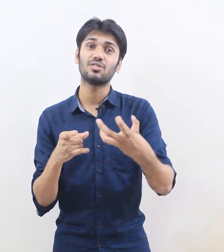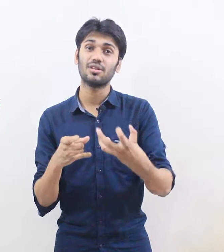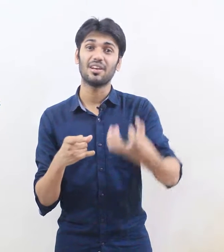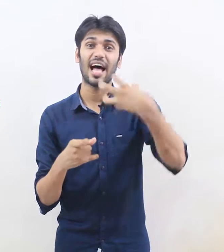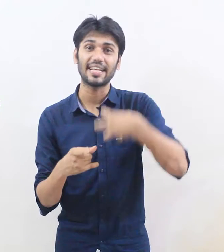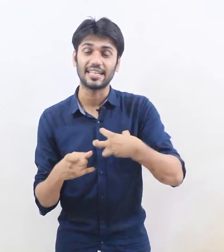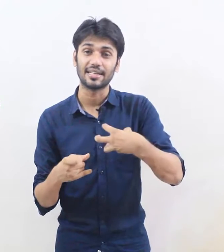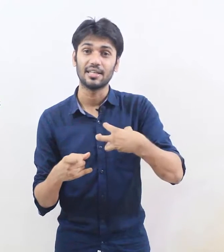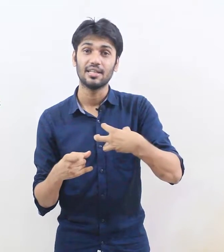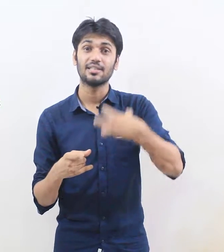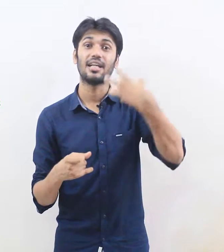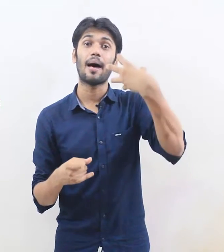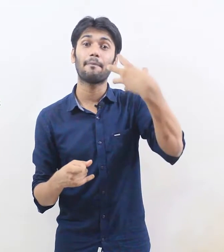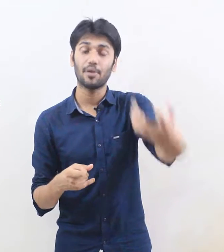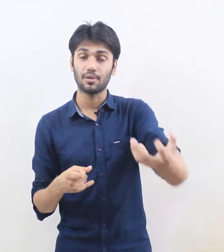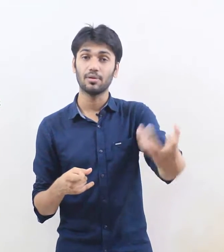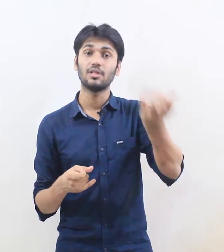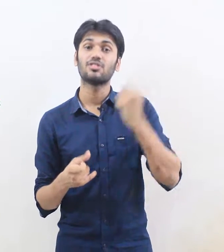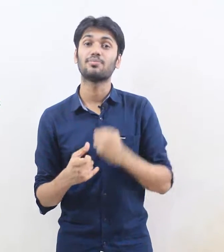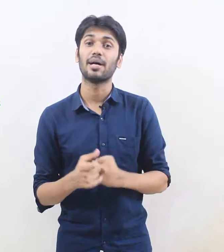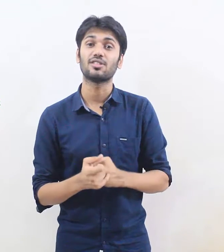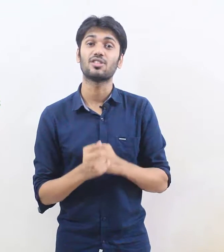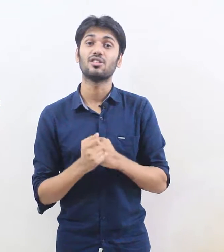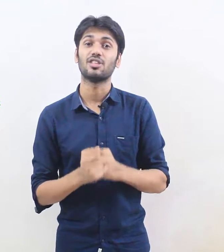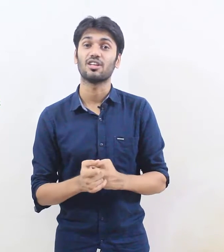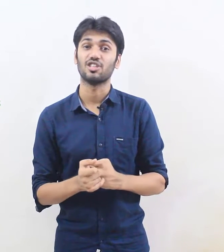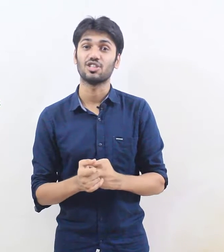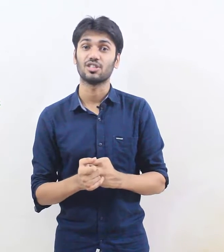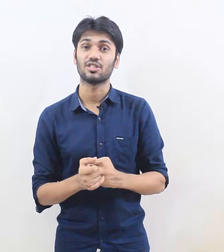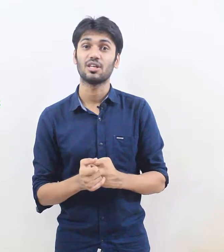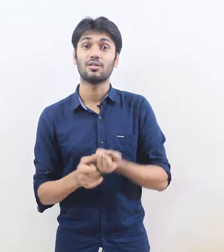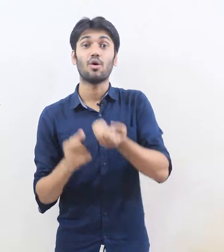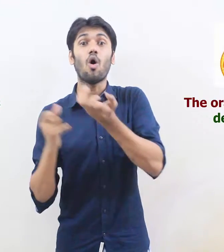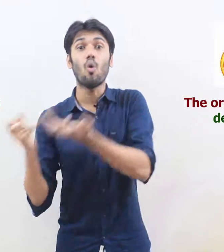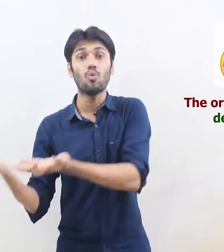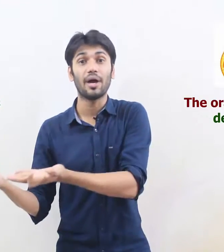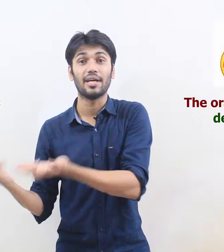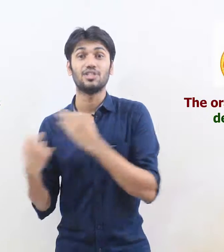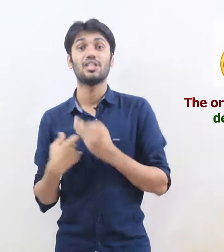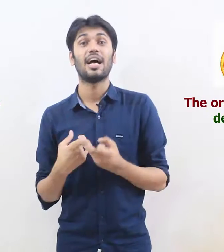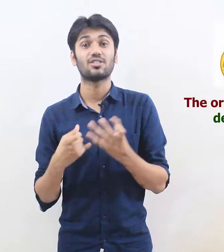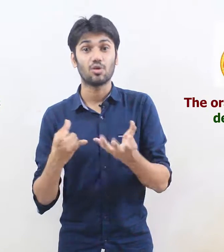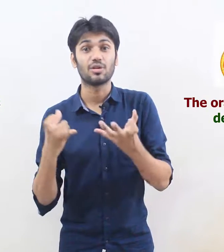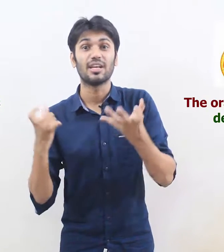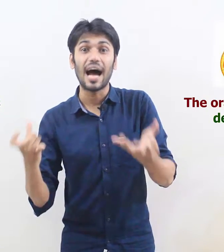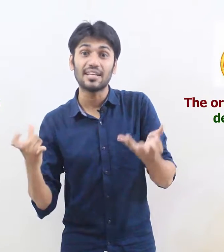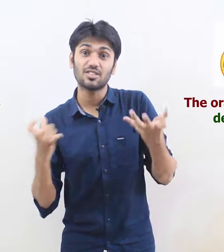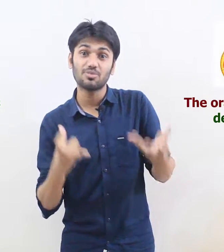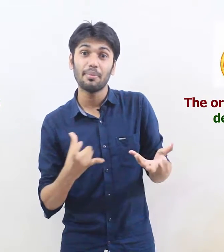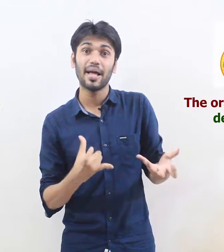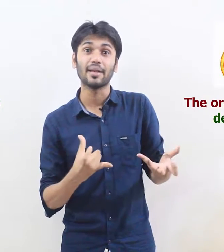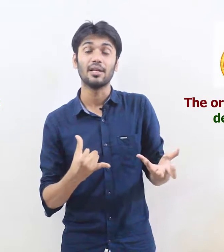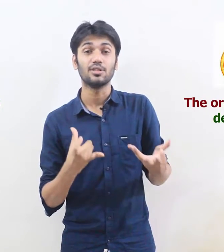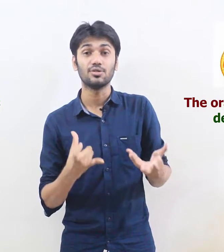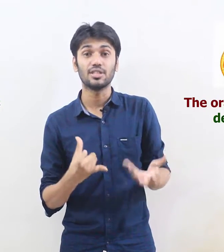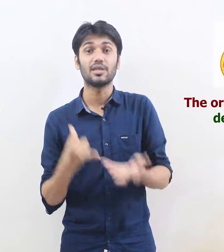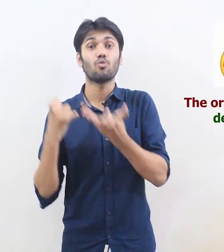like it the apple smells delicious the orange has got a nice smell you could say the